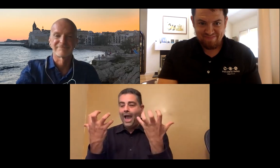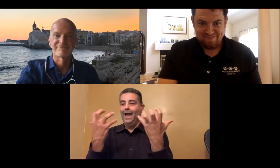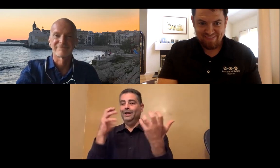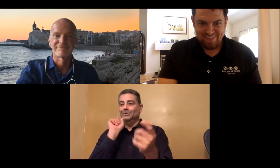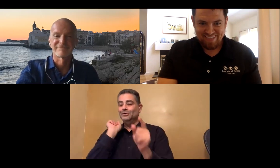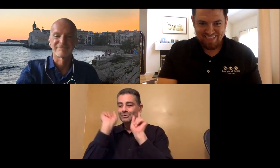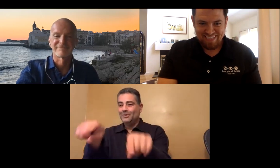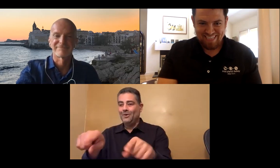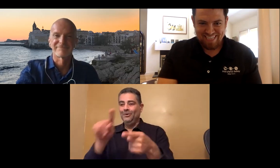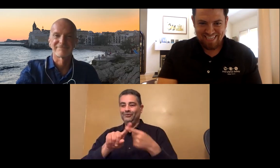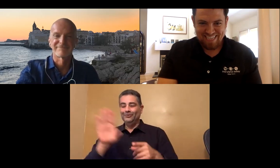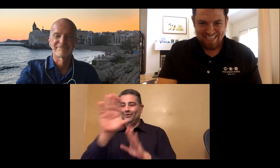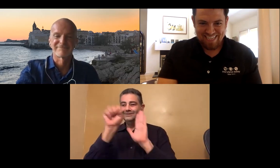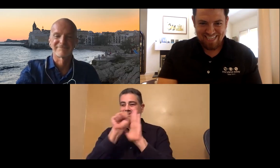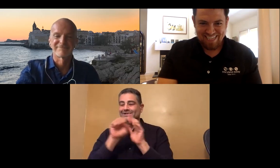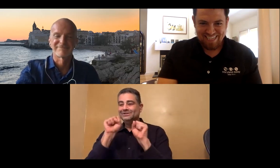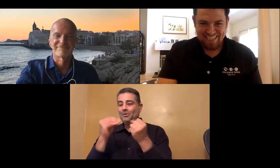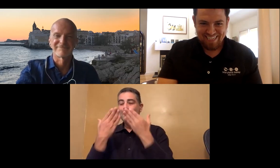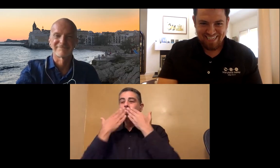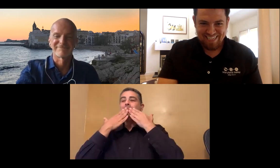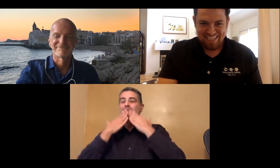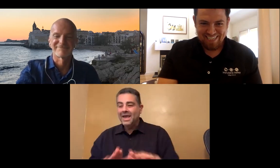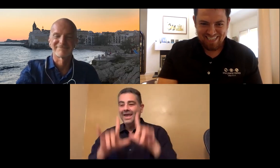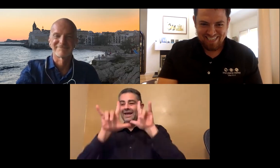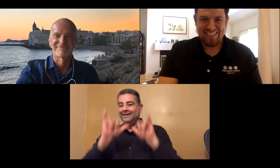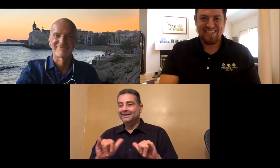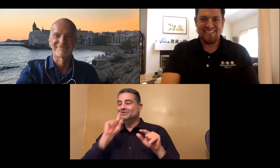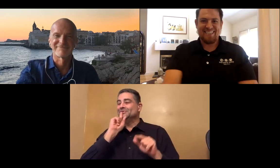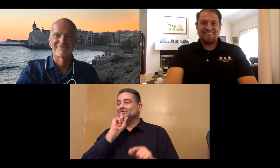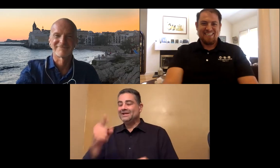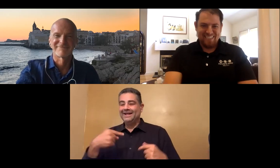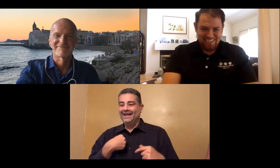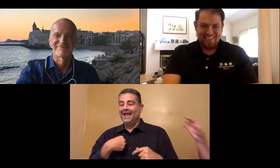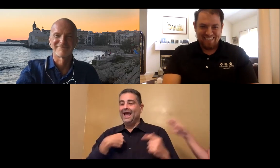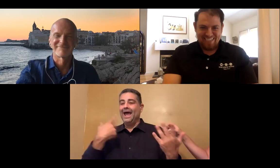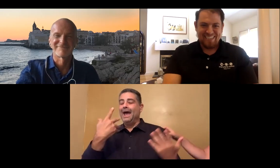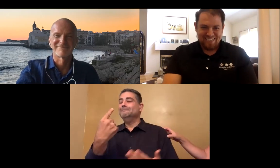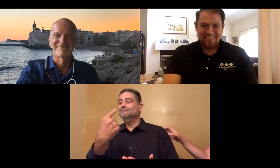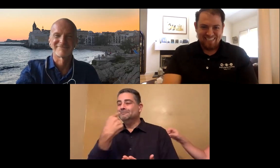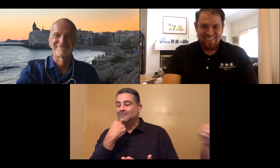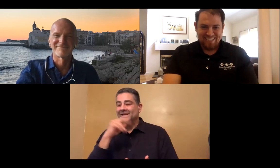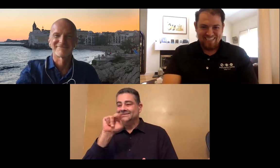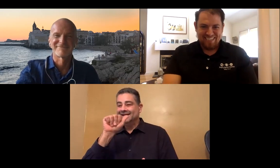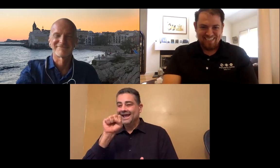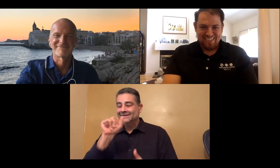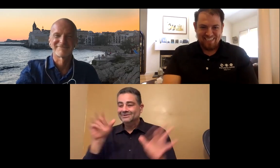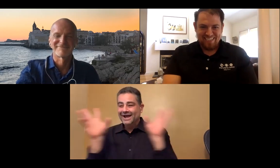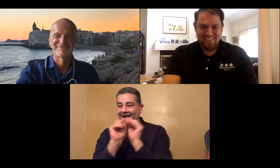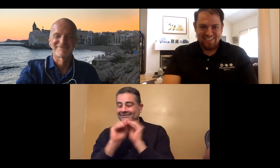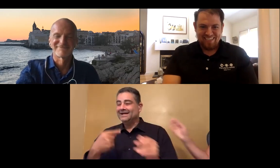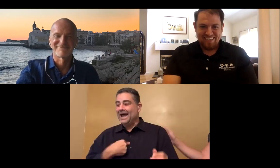speaking. I can't wait to visit your states. I want to get there so badly everywhere.